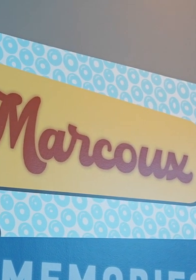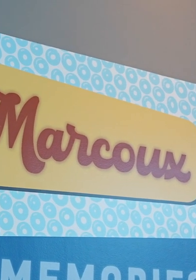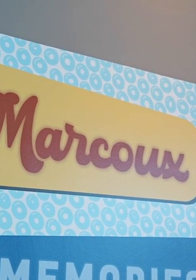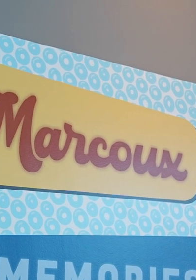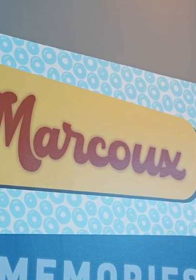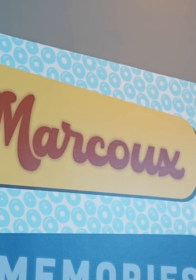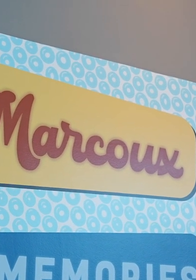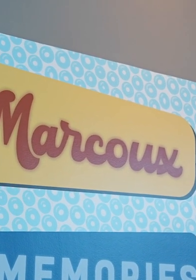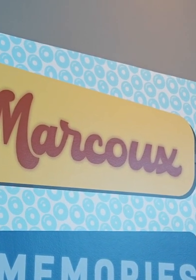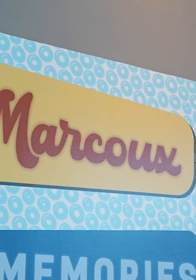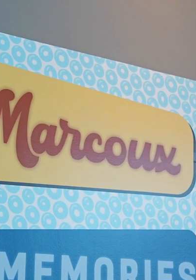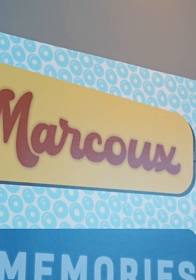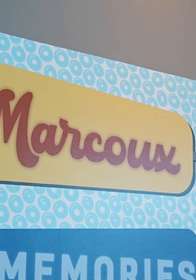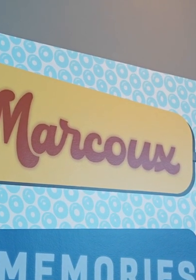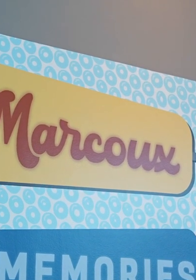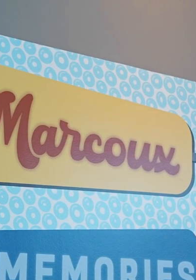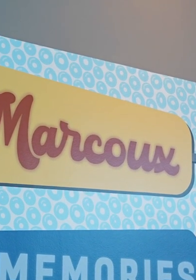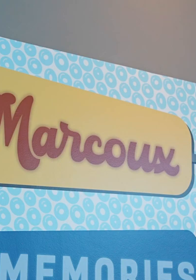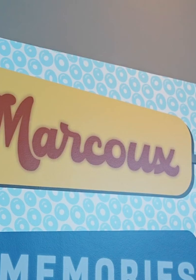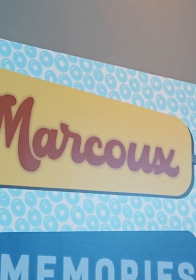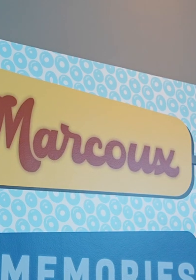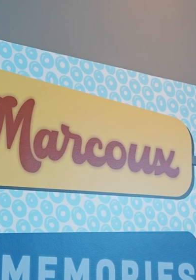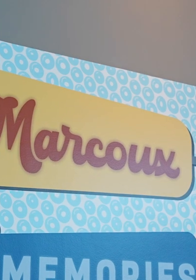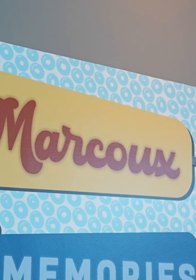Well, let's give a round of applause for Cynthia